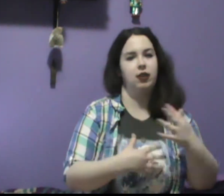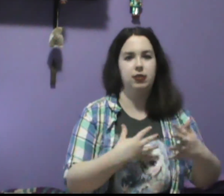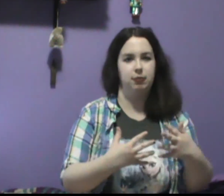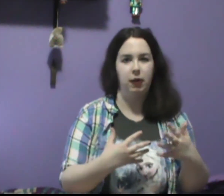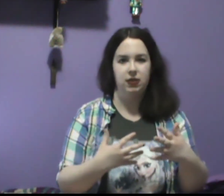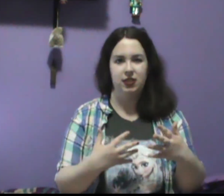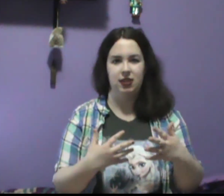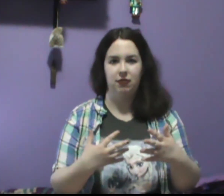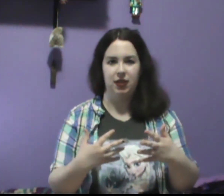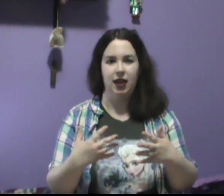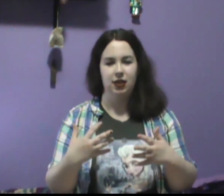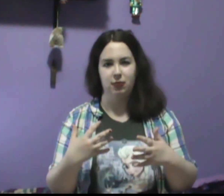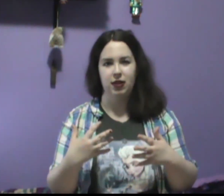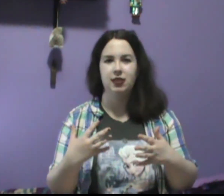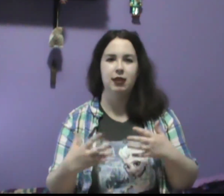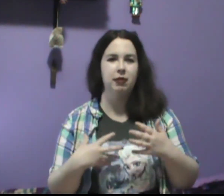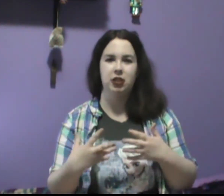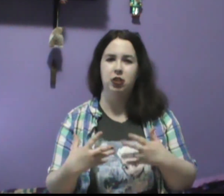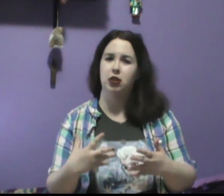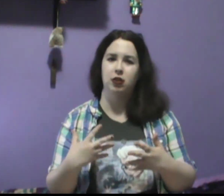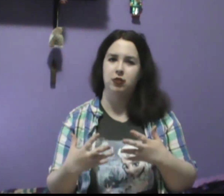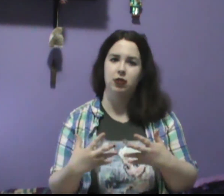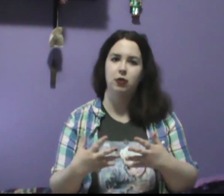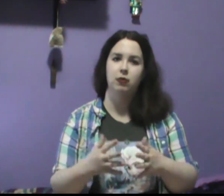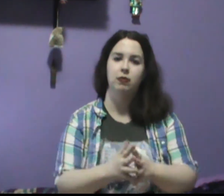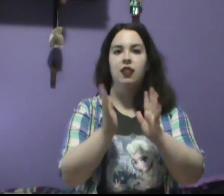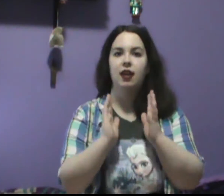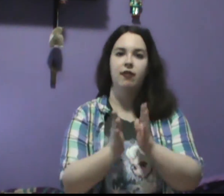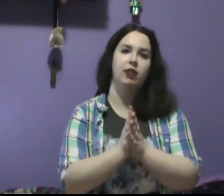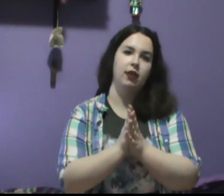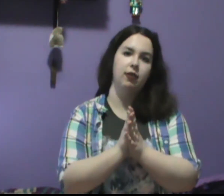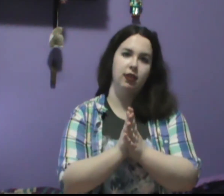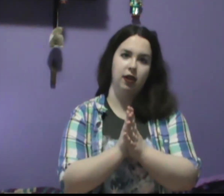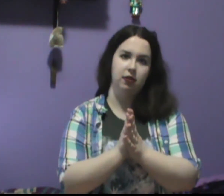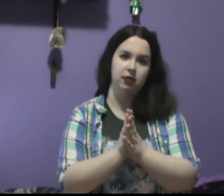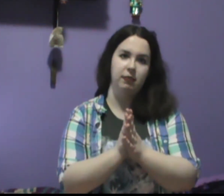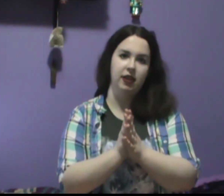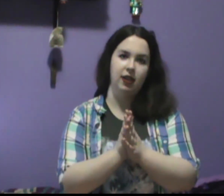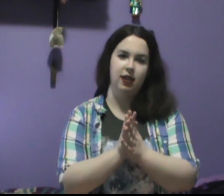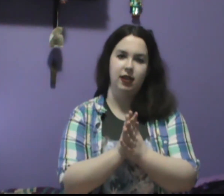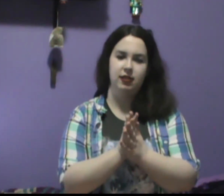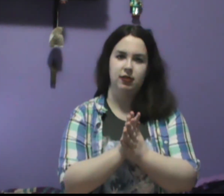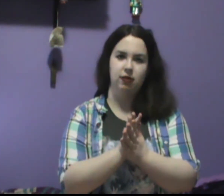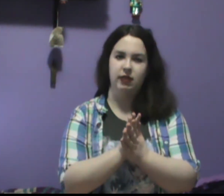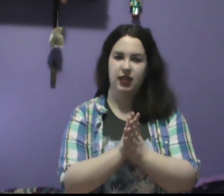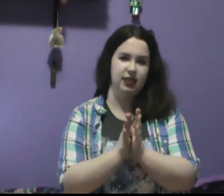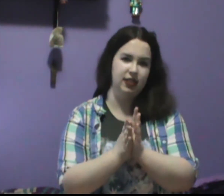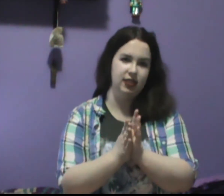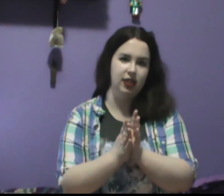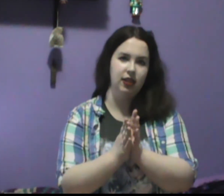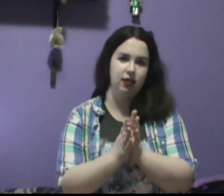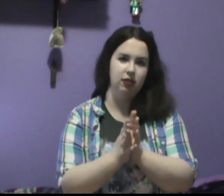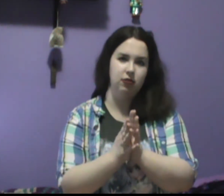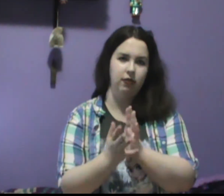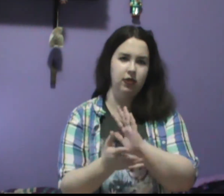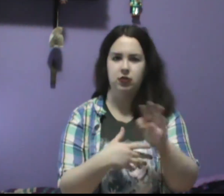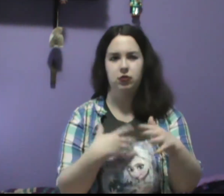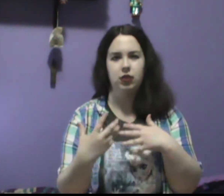to the spirits and stuff like that as well it seemed like she could also do. Then everything around the congressman and his sort of like assistant, sort of associate